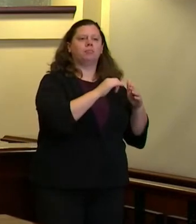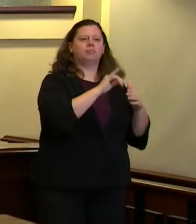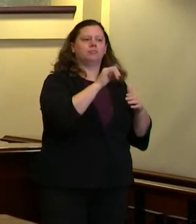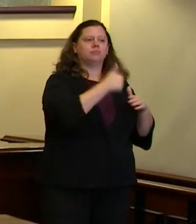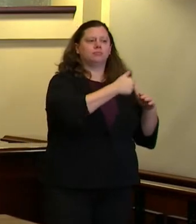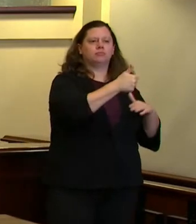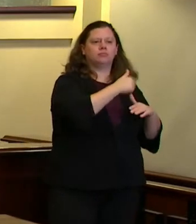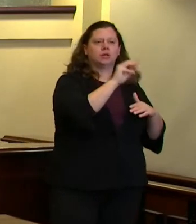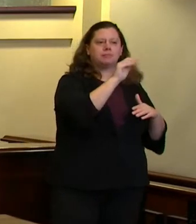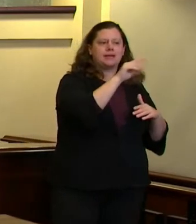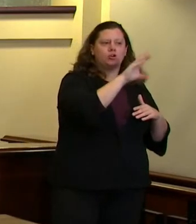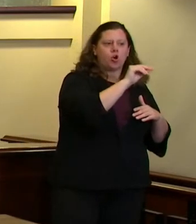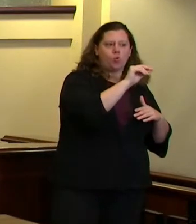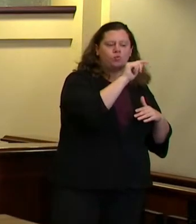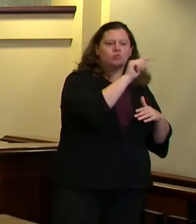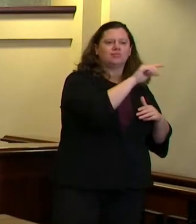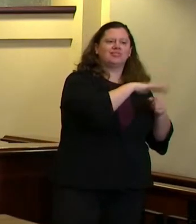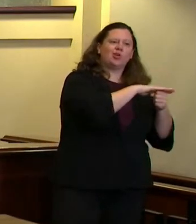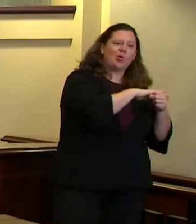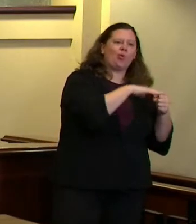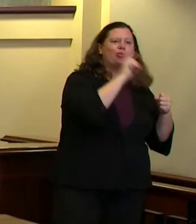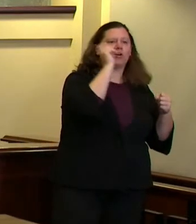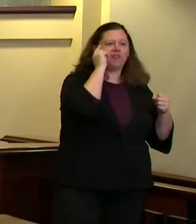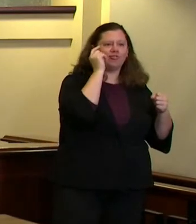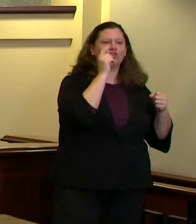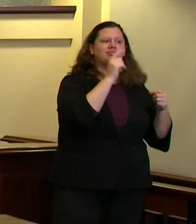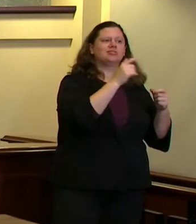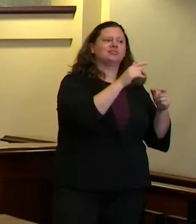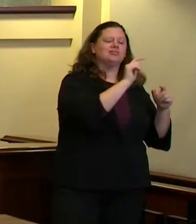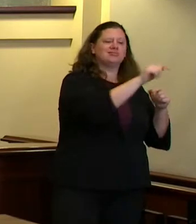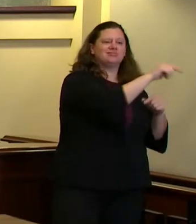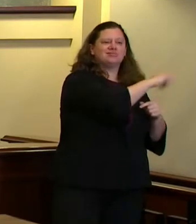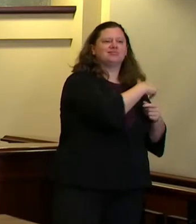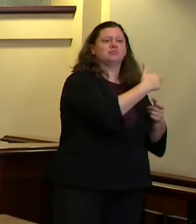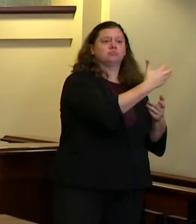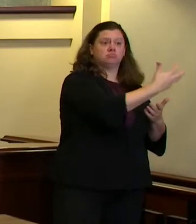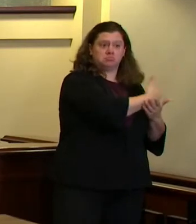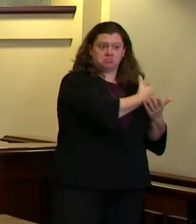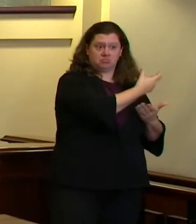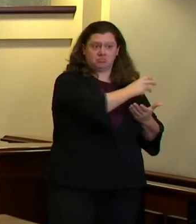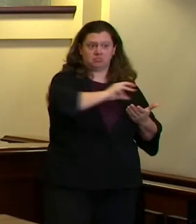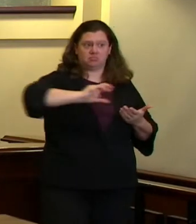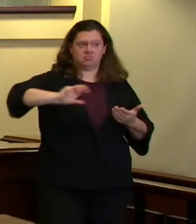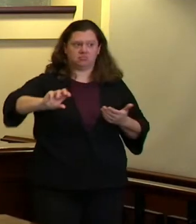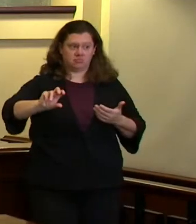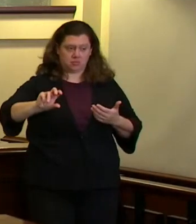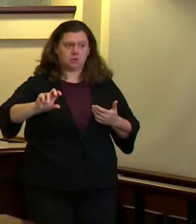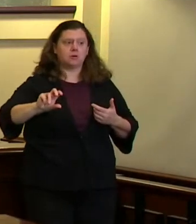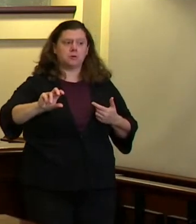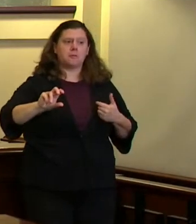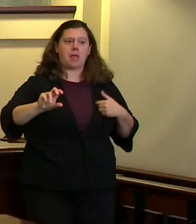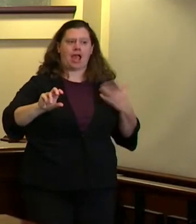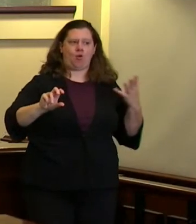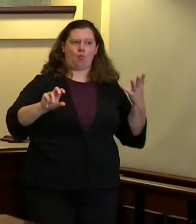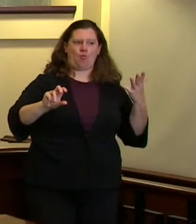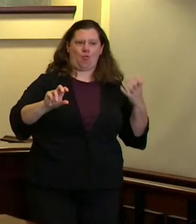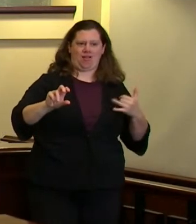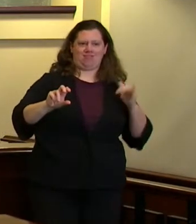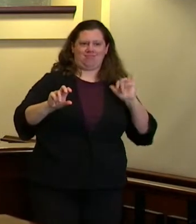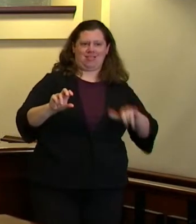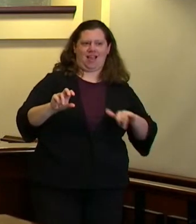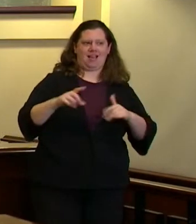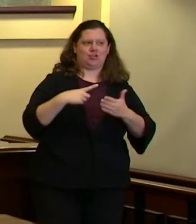through the three counties on a formula basis what i'd like to do is have some conversations with chair